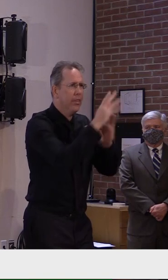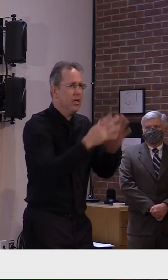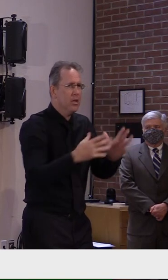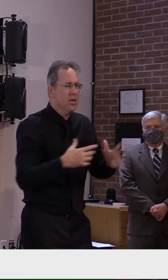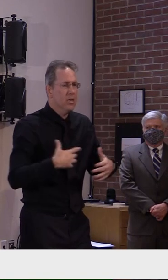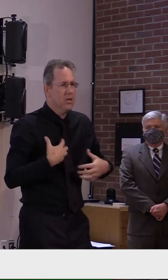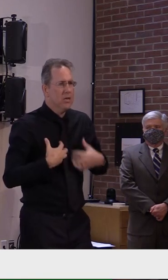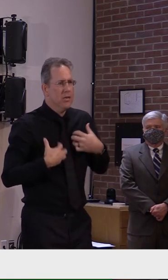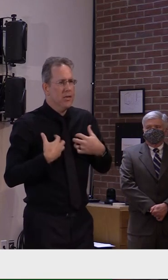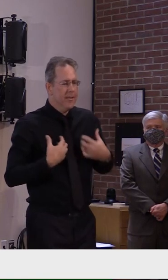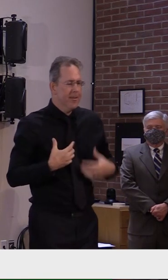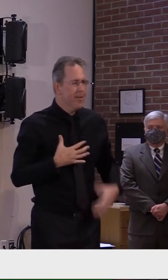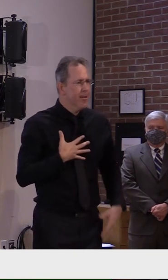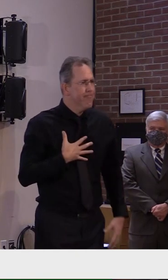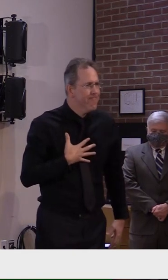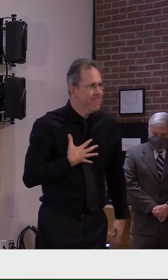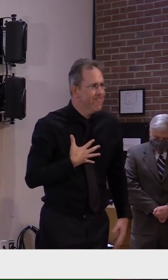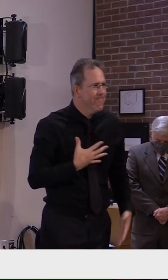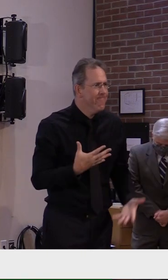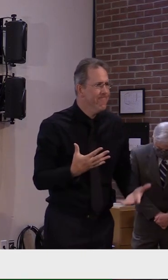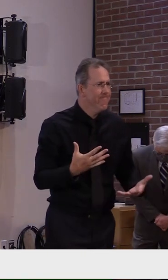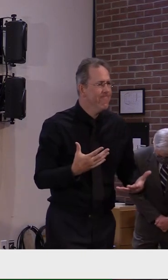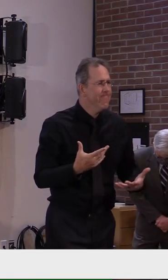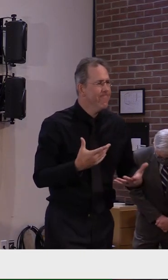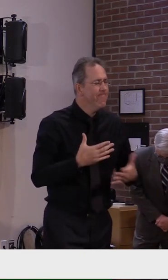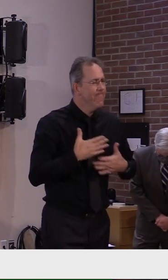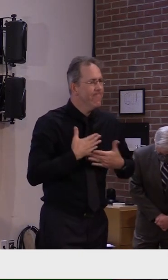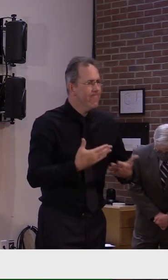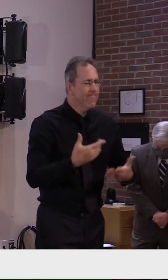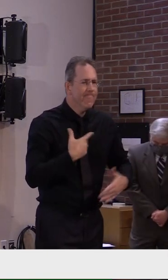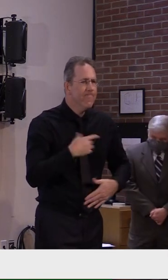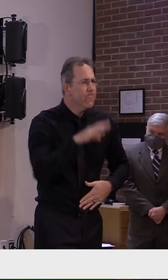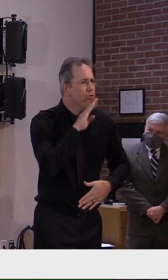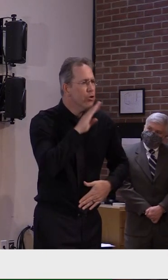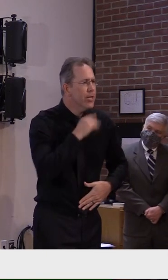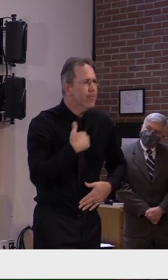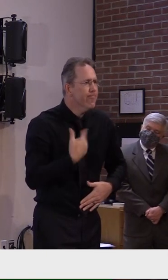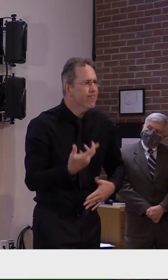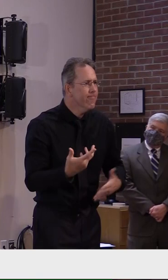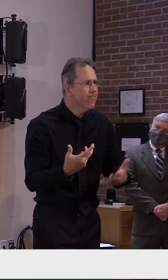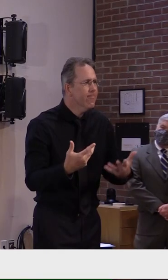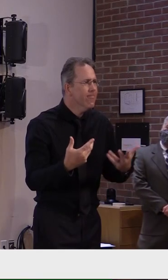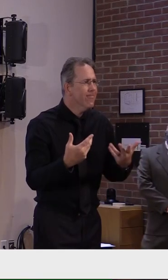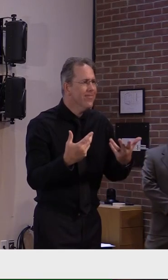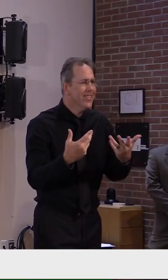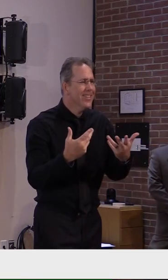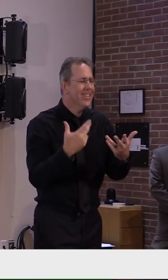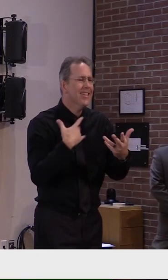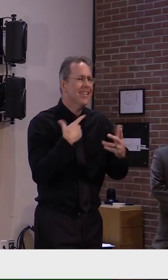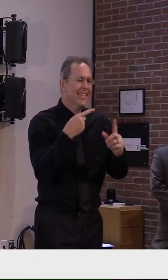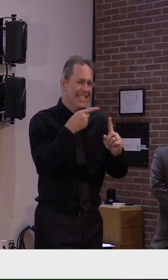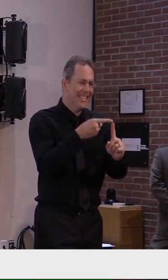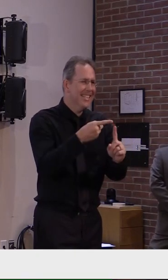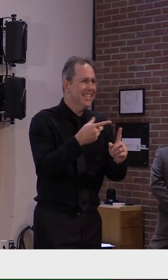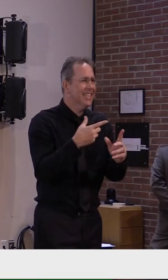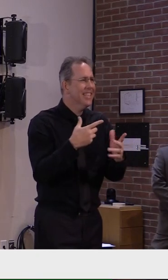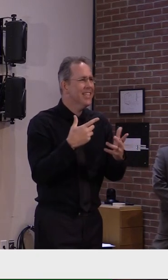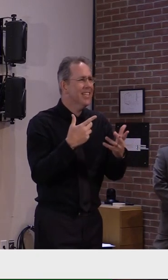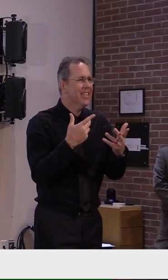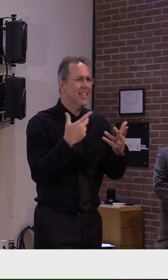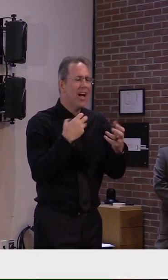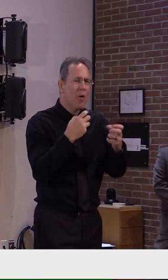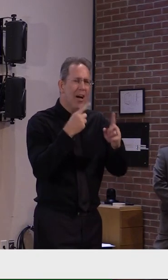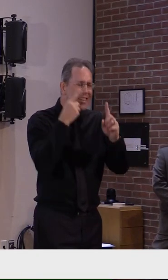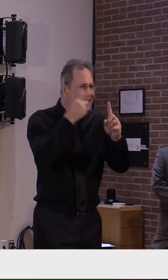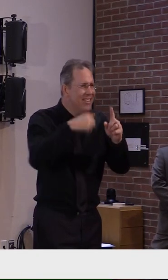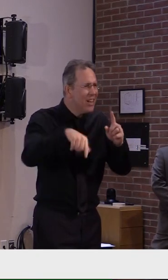take this time to right the ship and so that we can be better off in the coming months